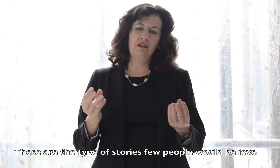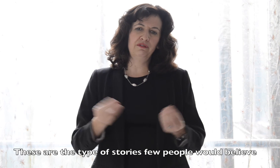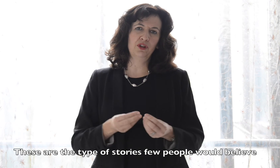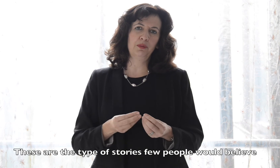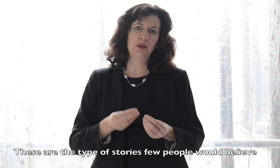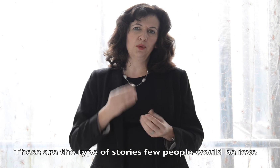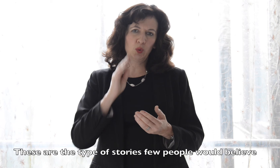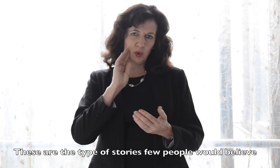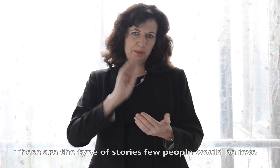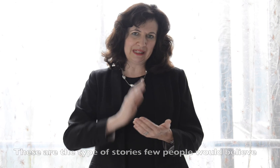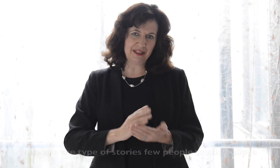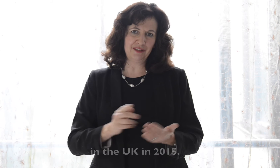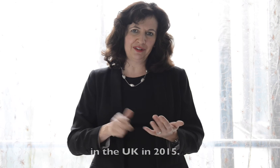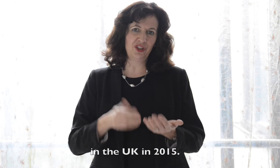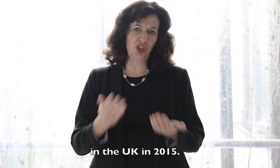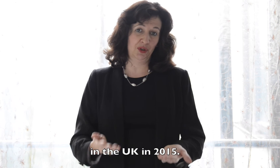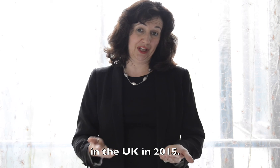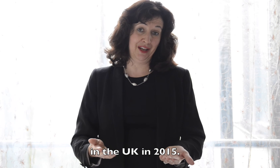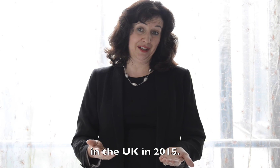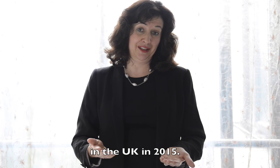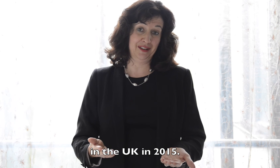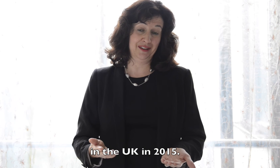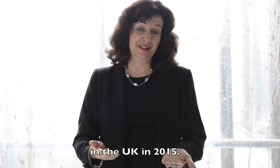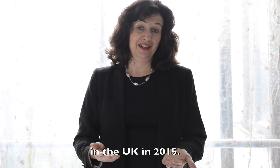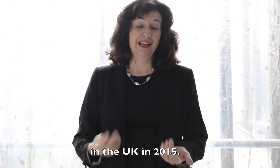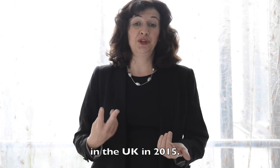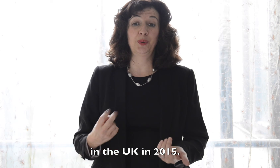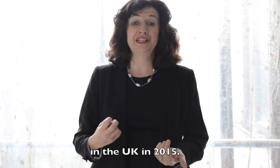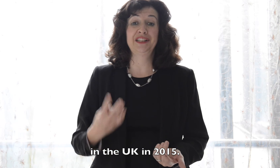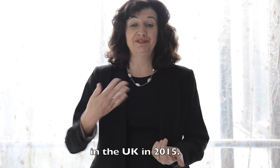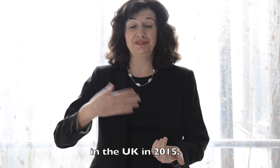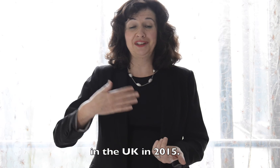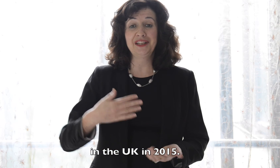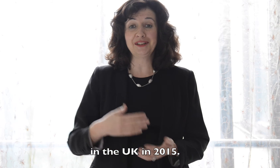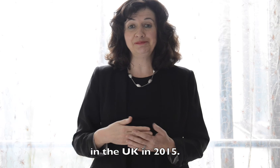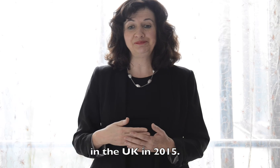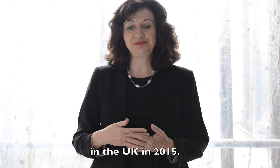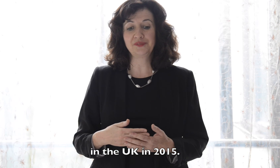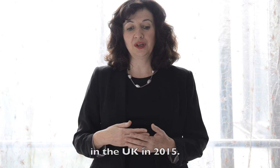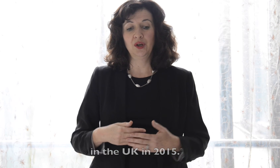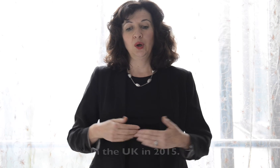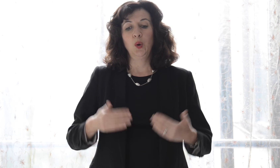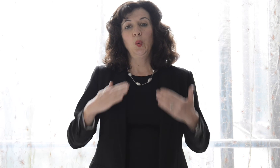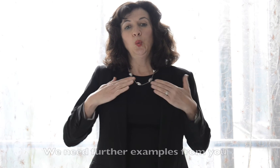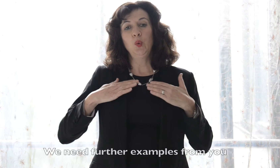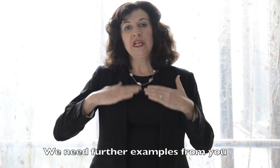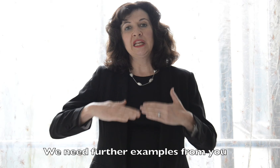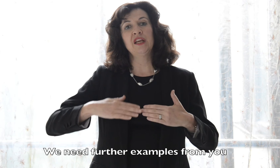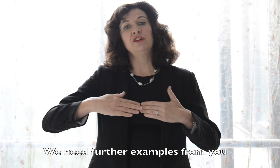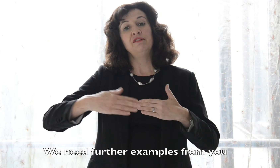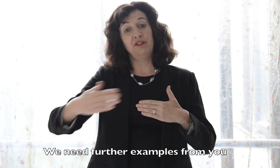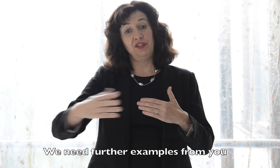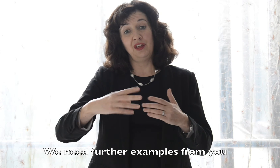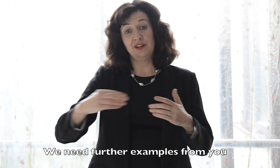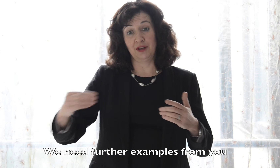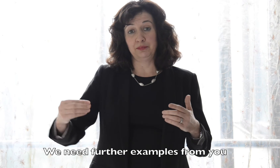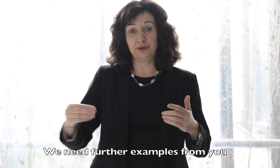few people would believe in the UK in 2015. We need further examples